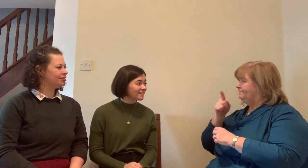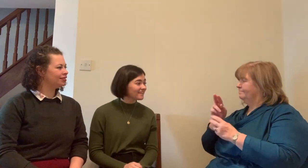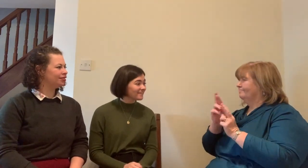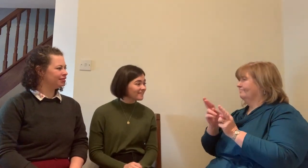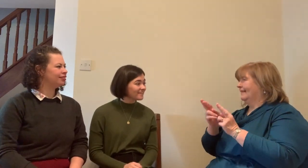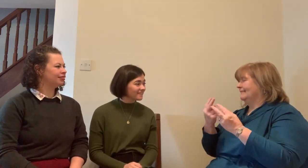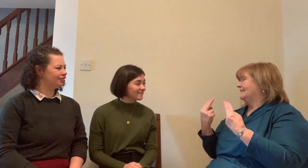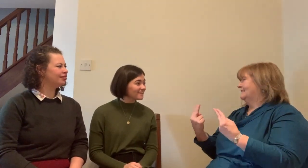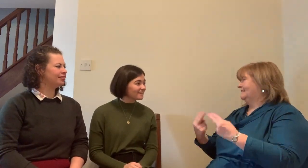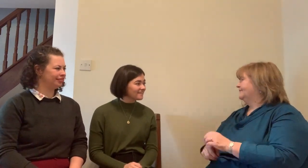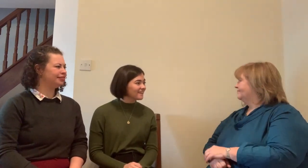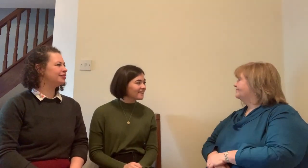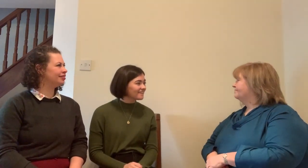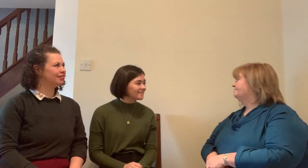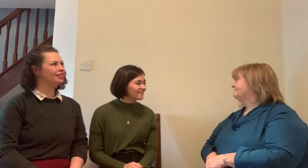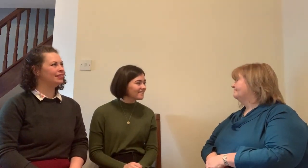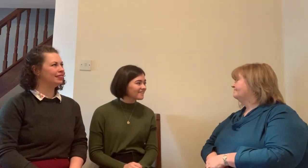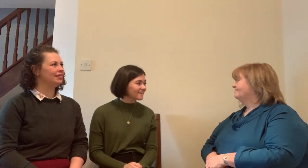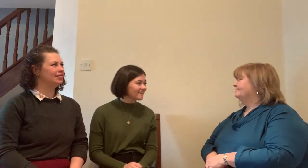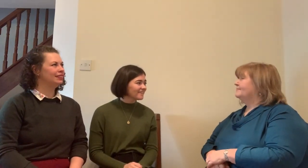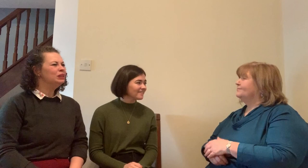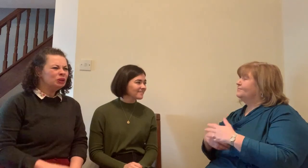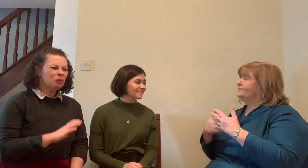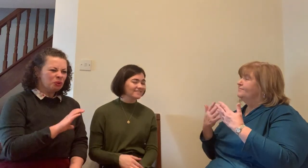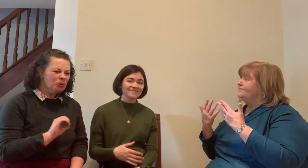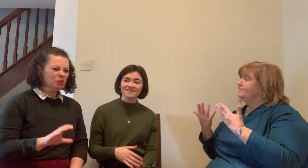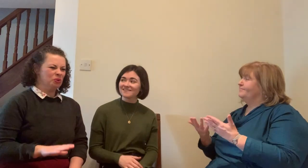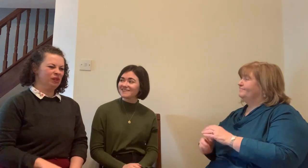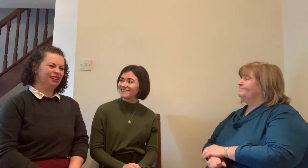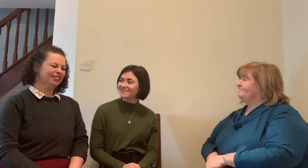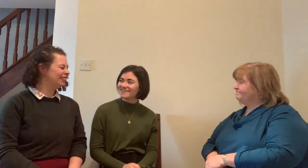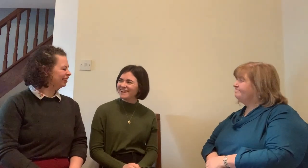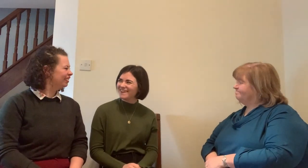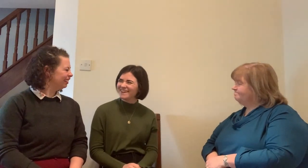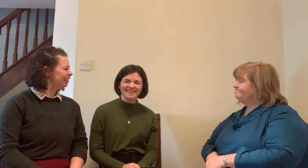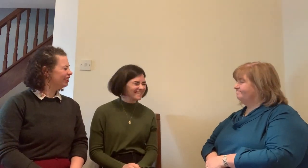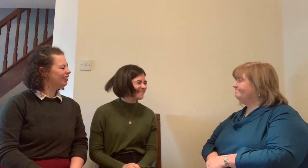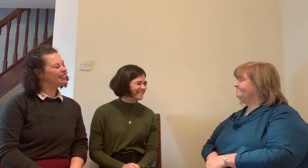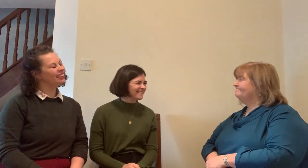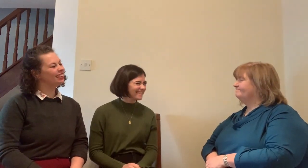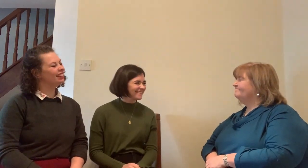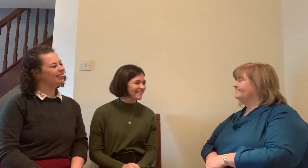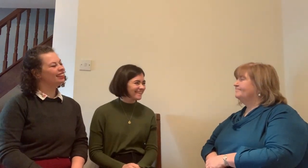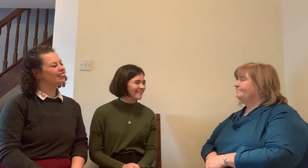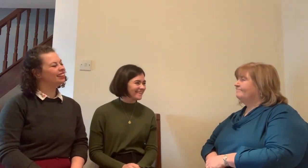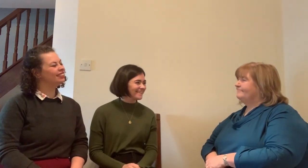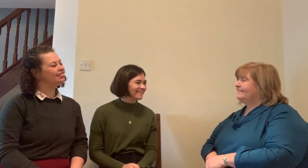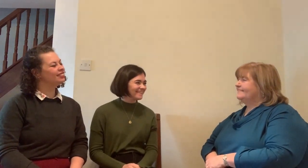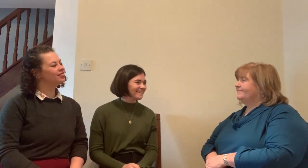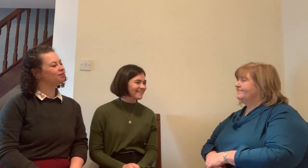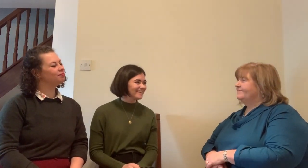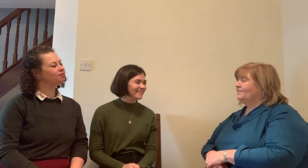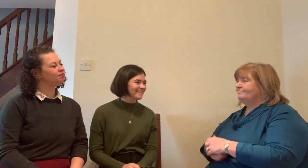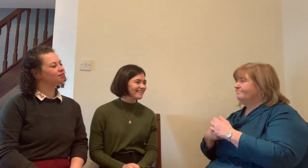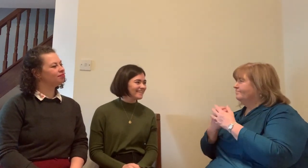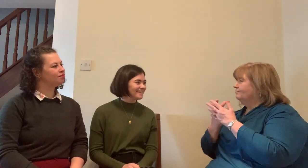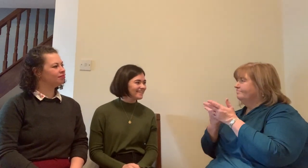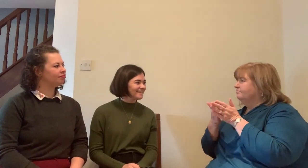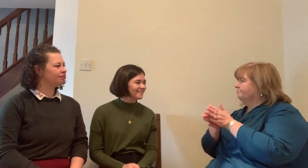assessment time and time again for about six months and it didn't work so the psychologist looked for another team and they